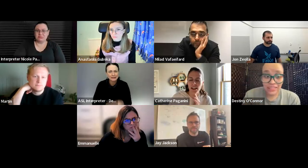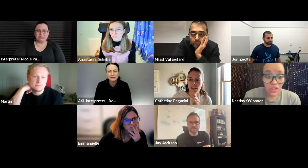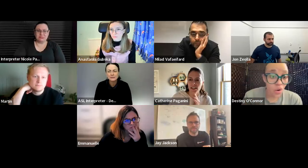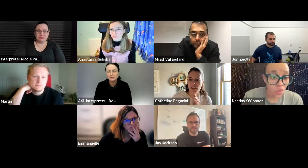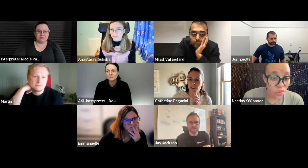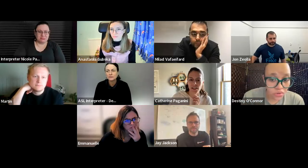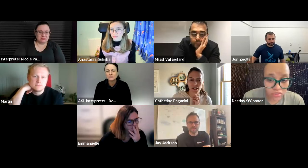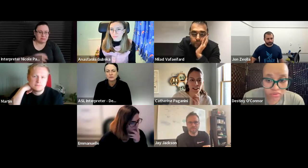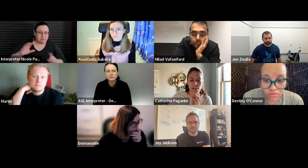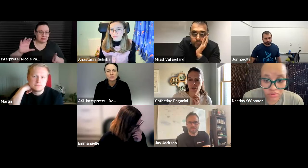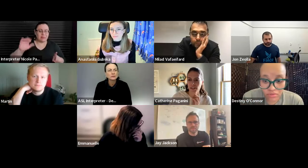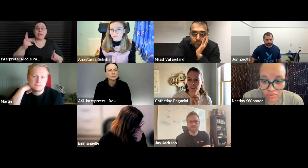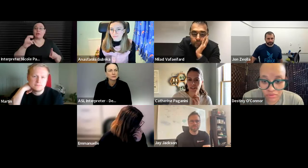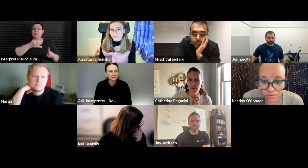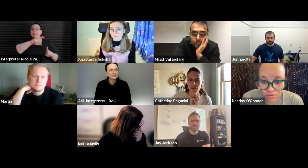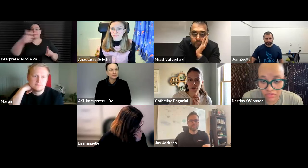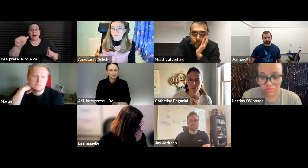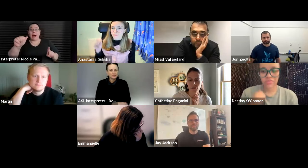anesthesia is next i think